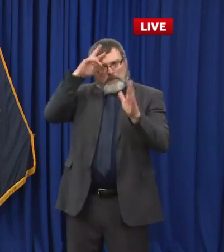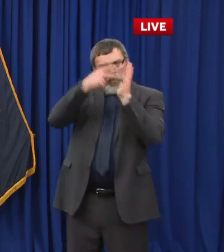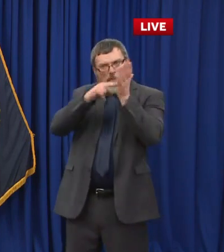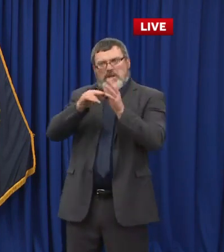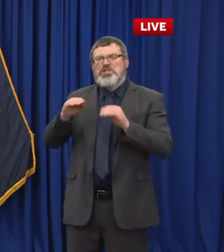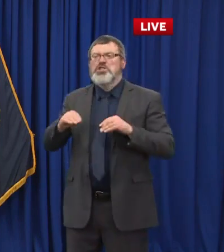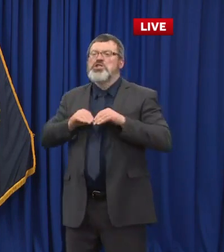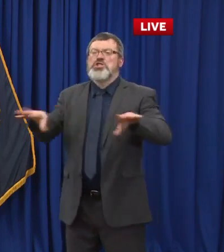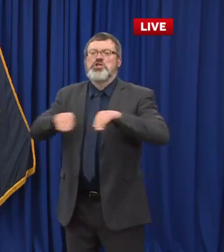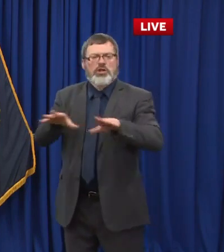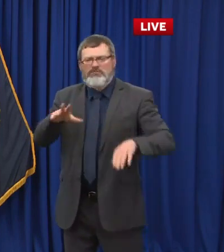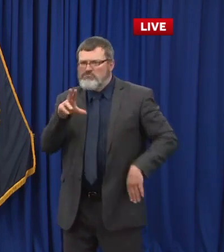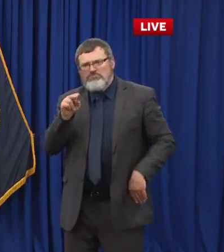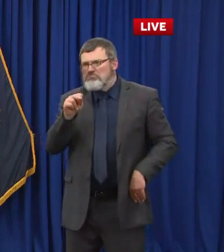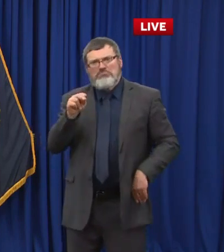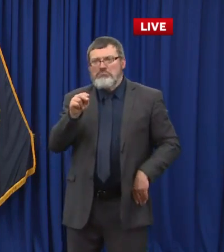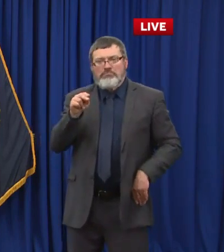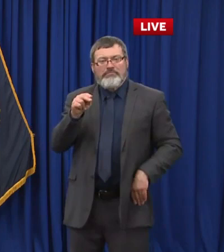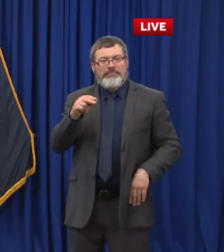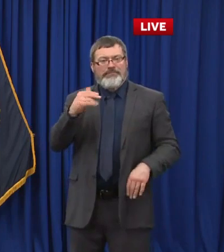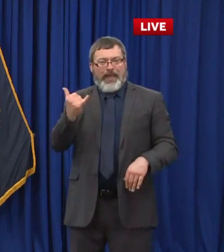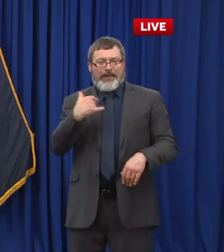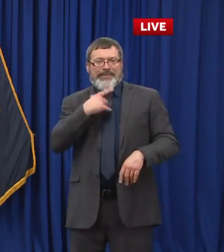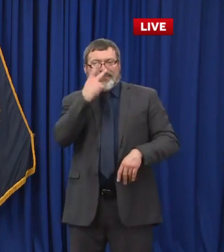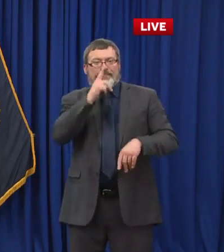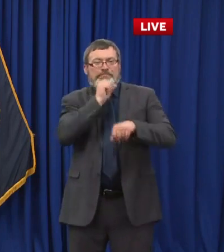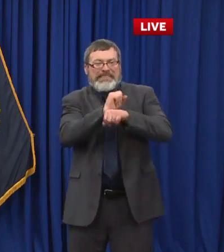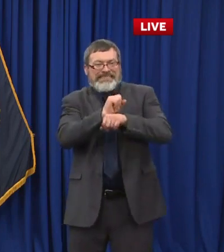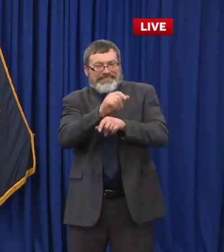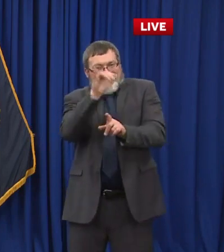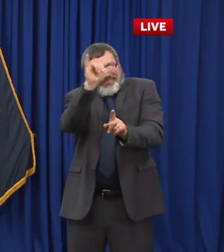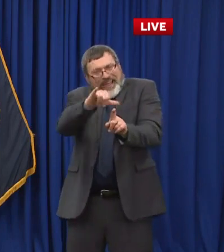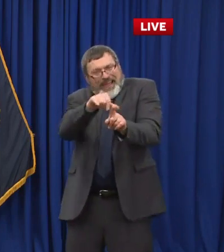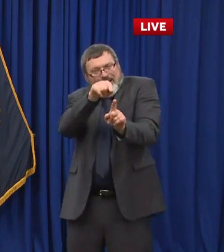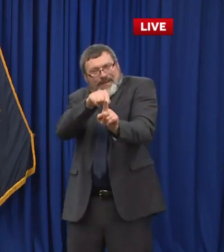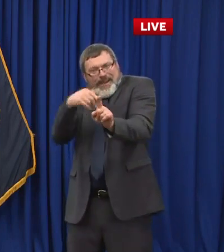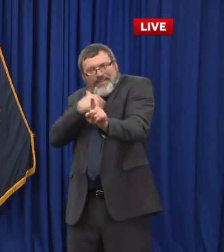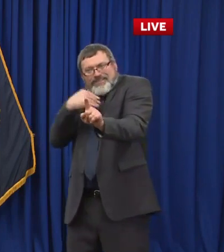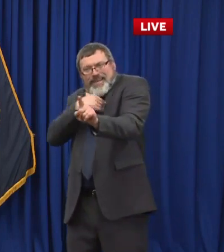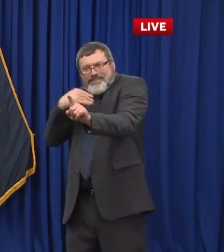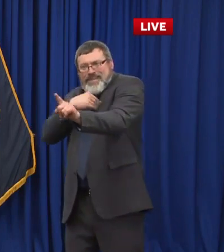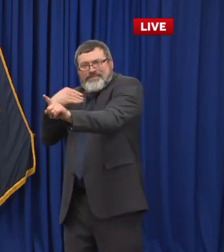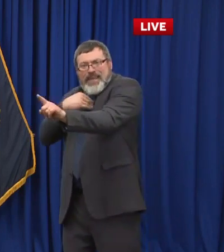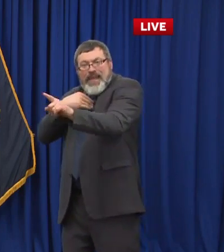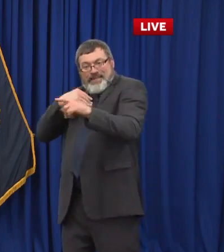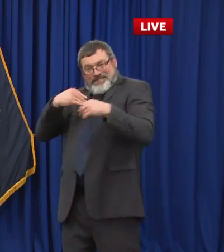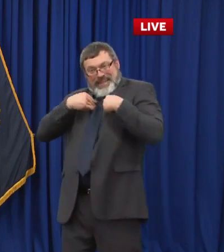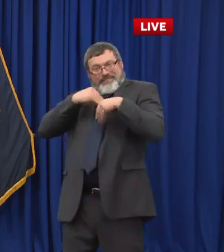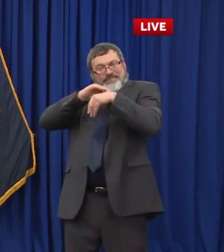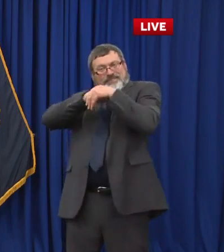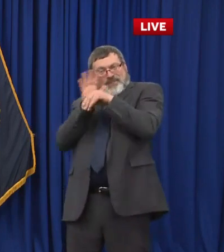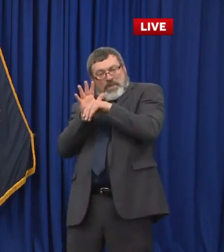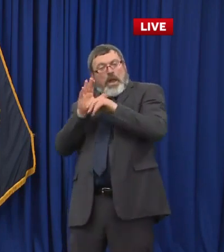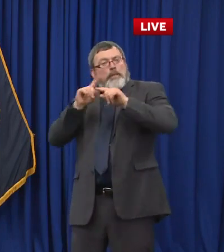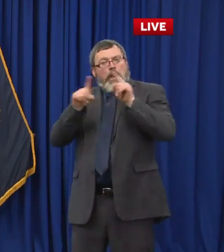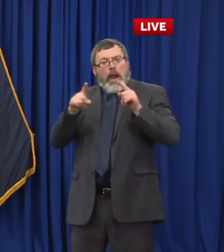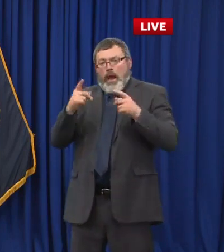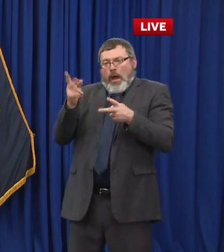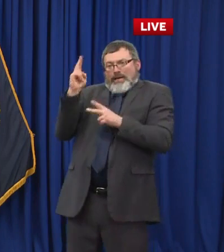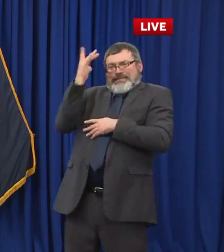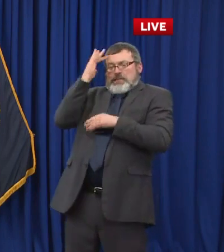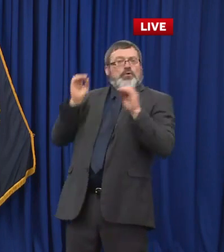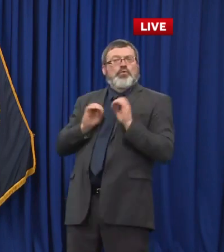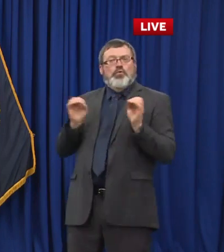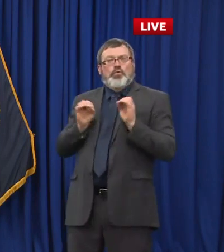alarming rate. And when you take that risk, if you will, if you're not wearing a mask, you don't just risk that one other